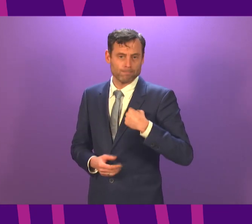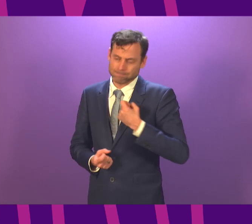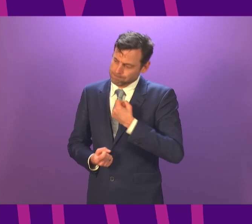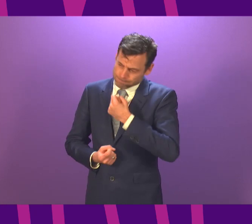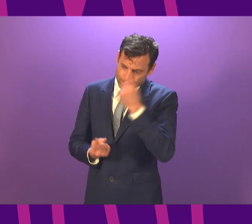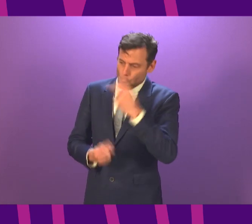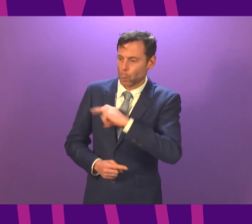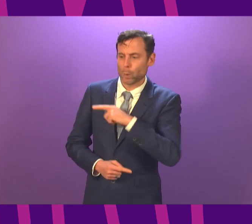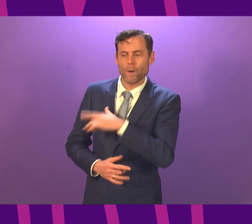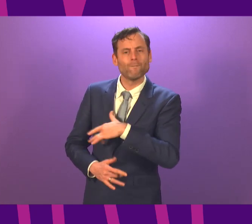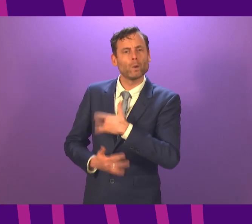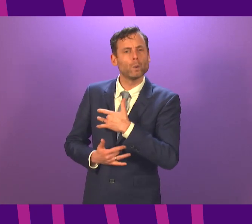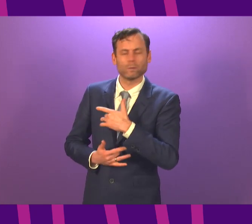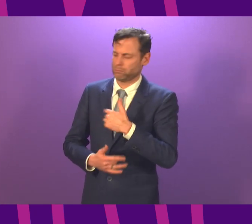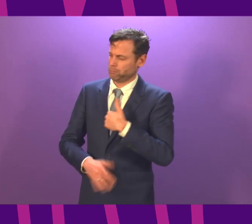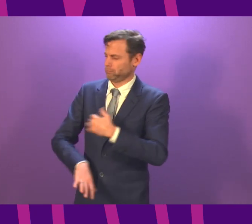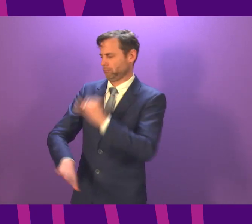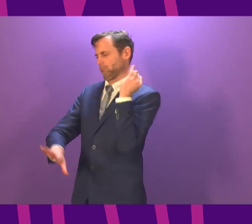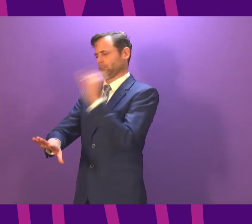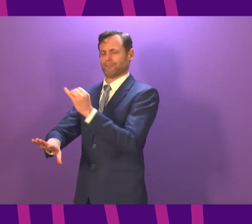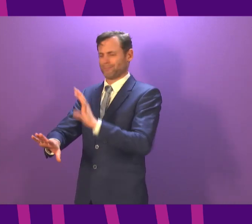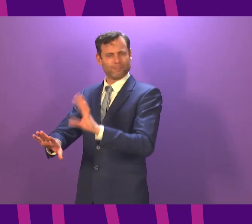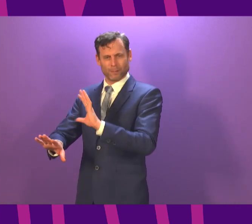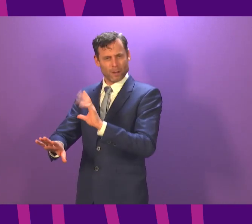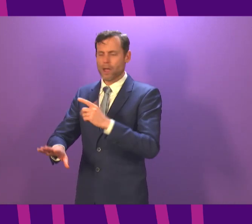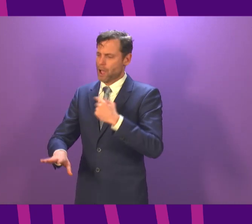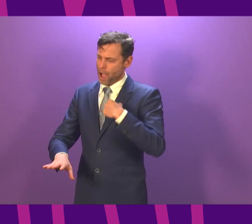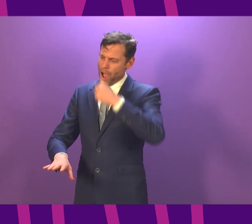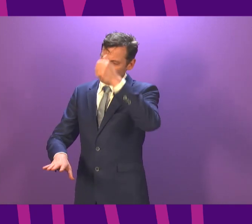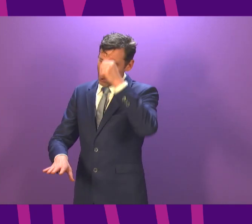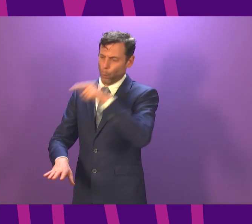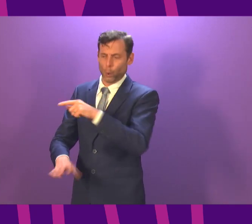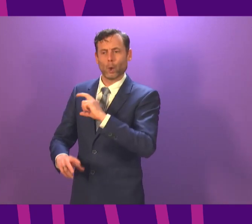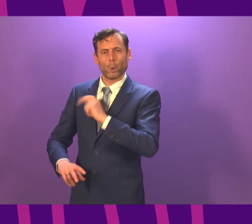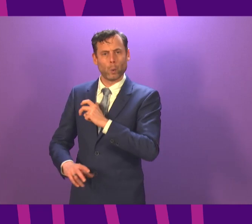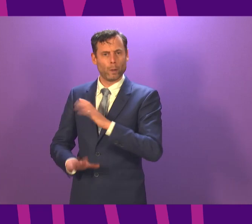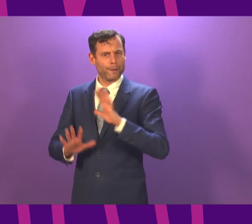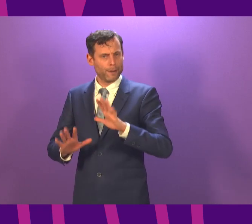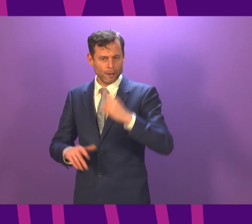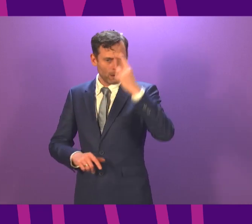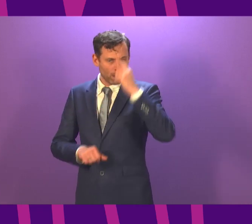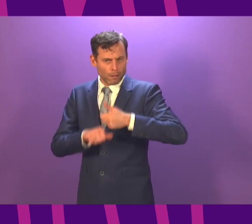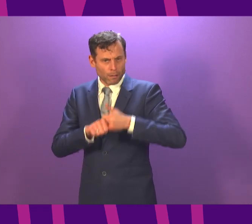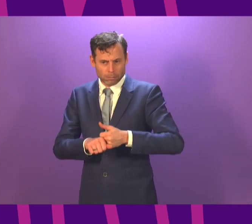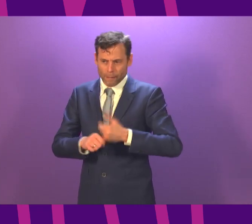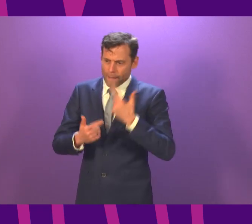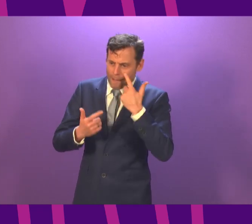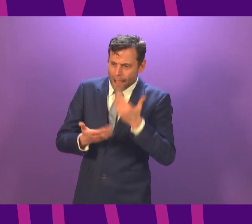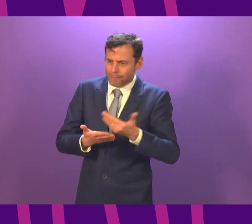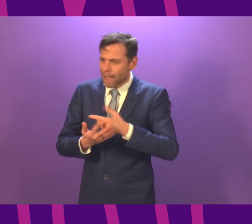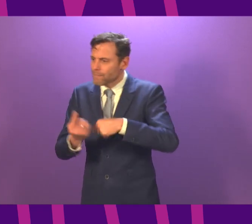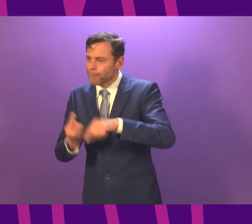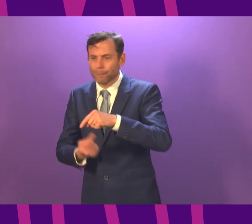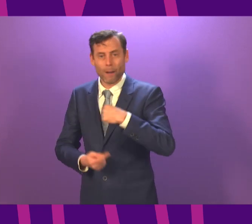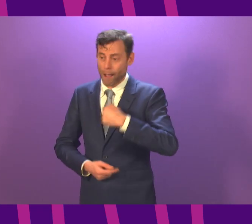views of unions. I would never doubt for a single second their integrity or their motivations in this. And I would deprecate anybody who does.